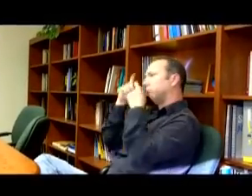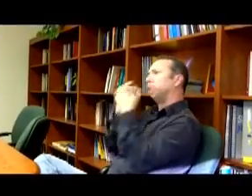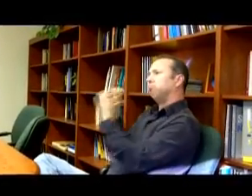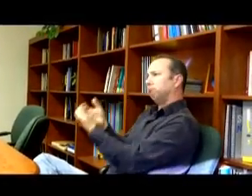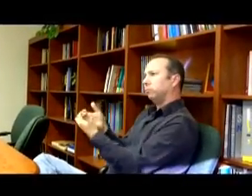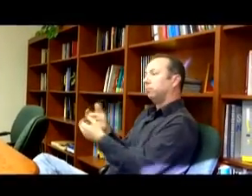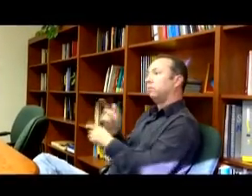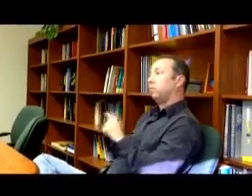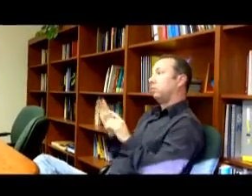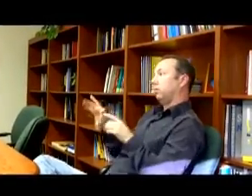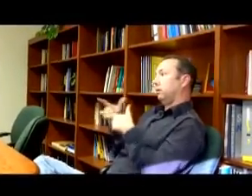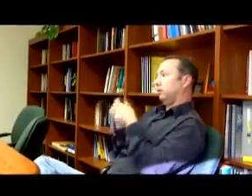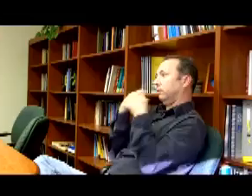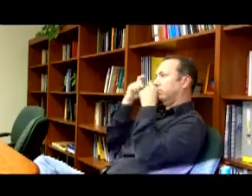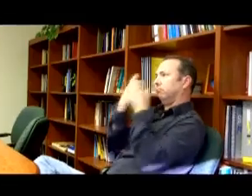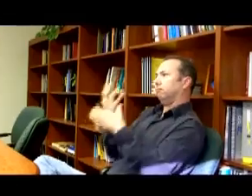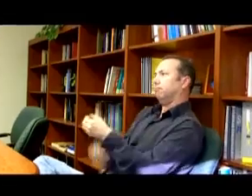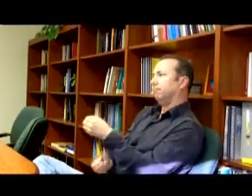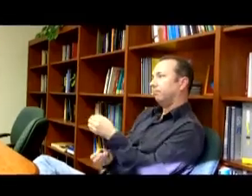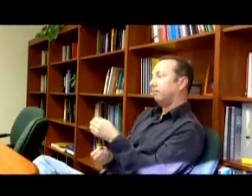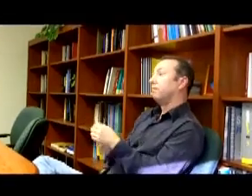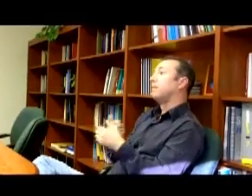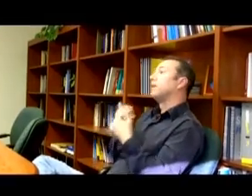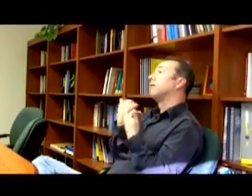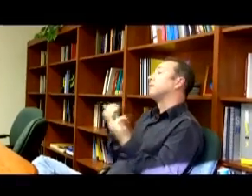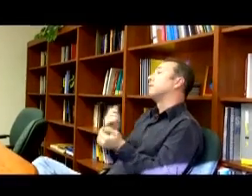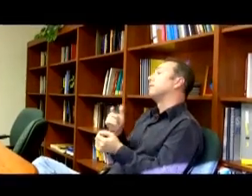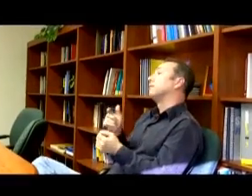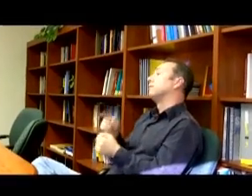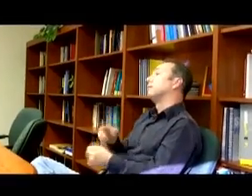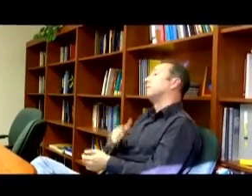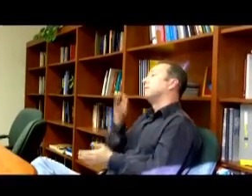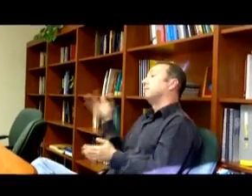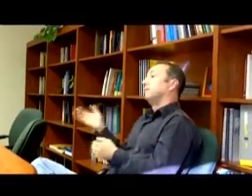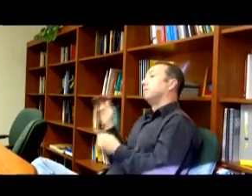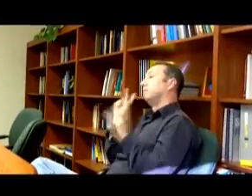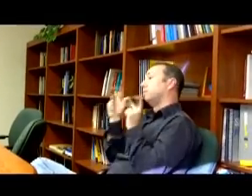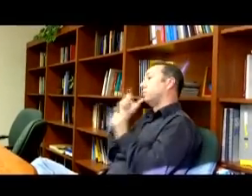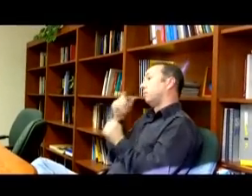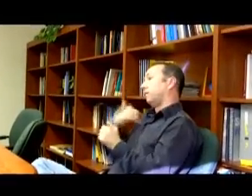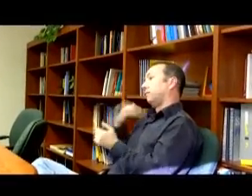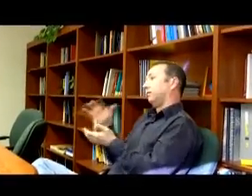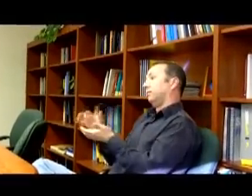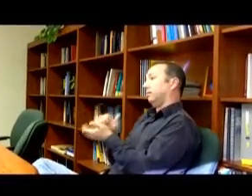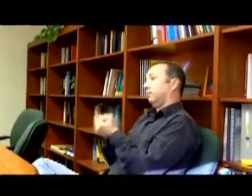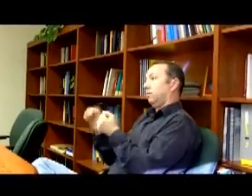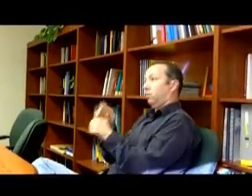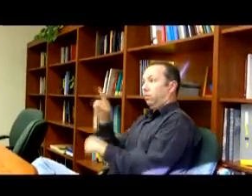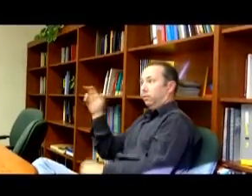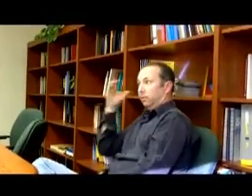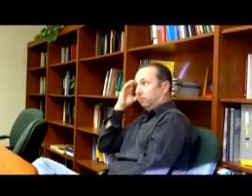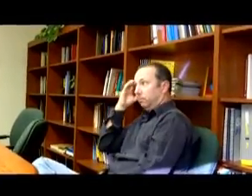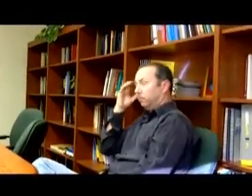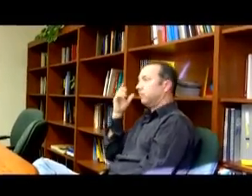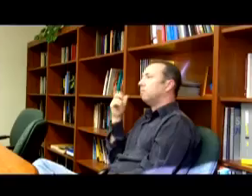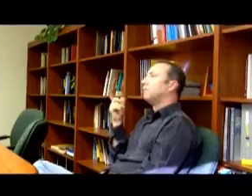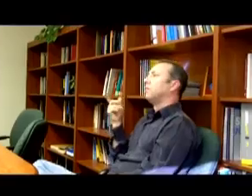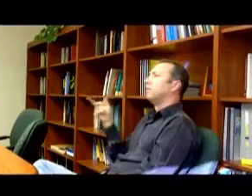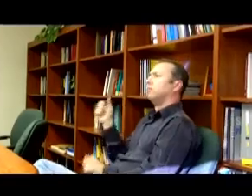process that, but their linguistic facial expression is missing. So people who have any kind of assault to their right